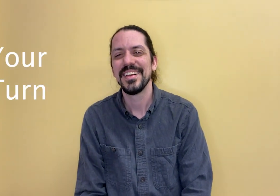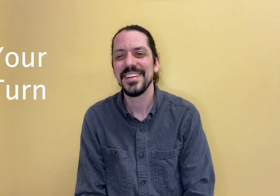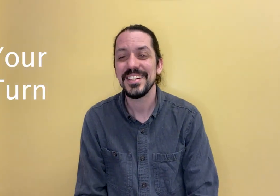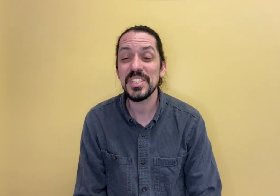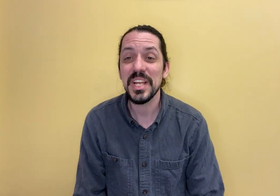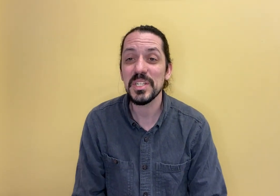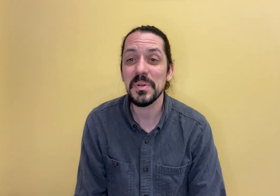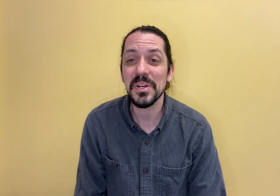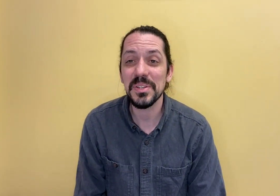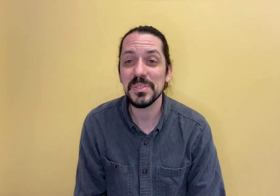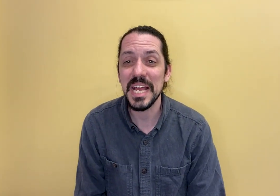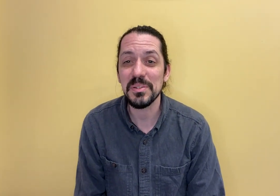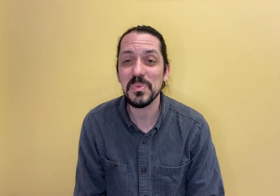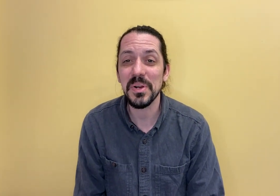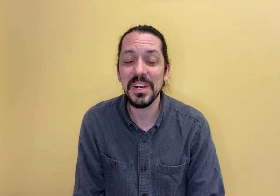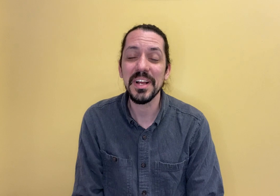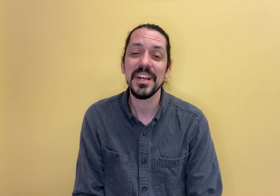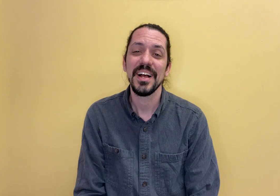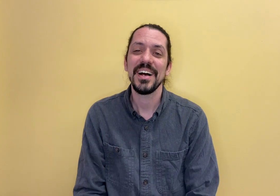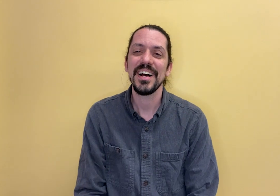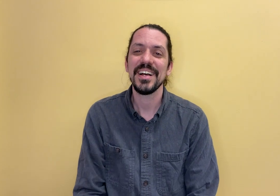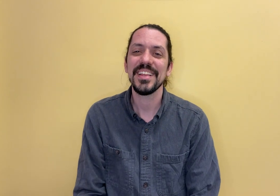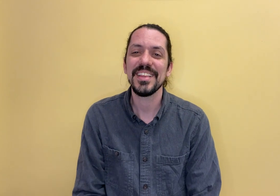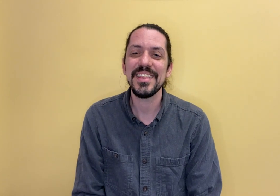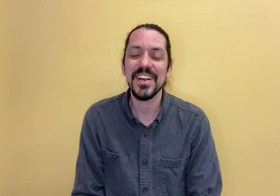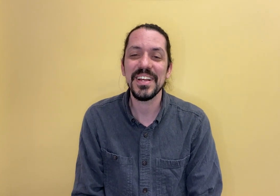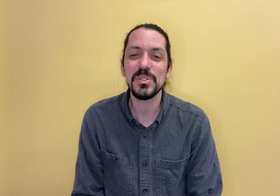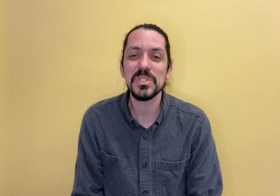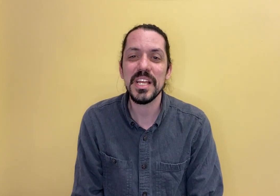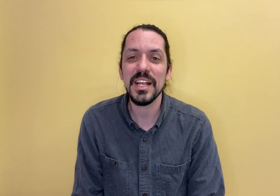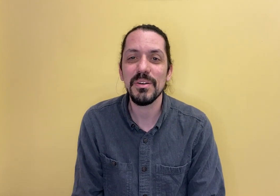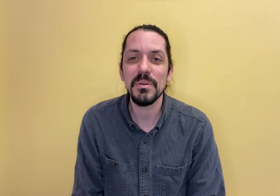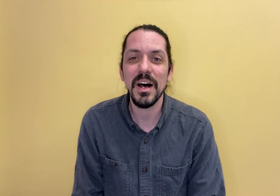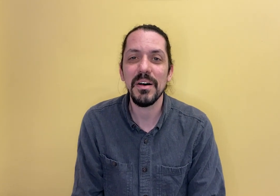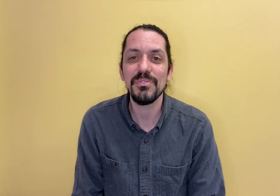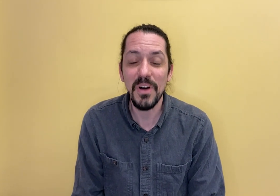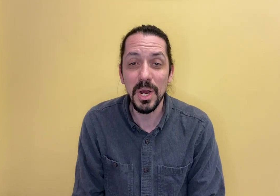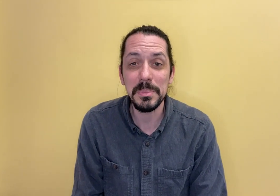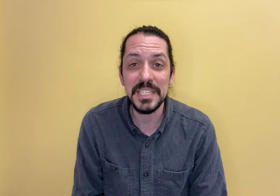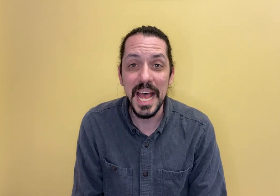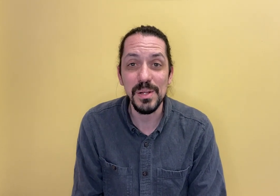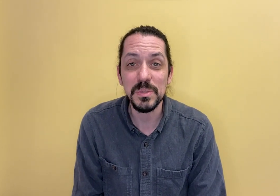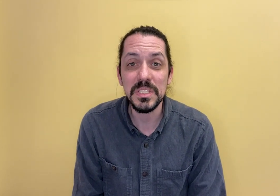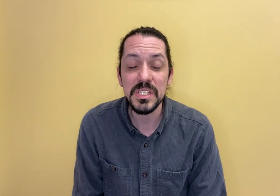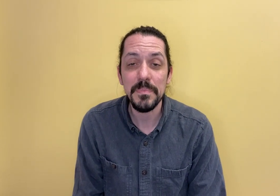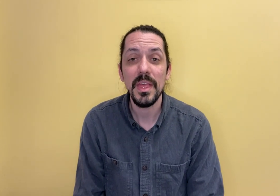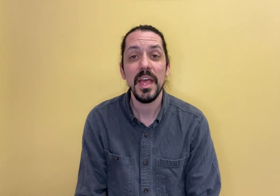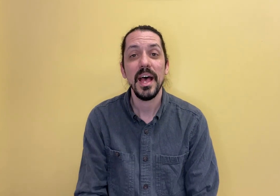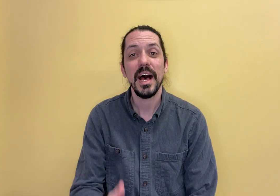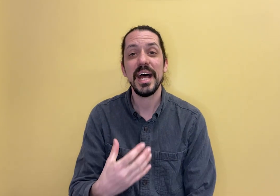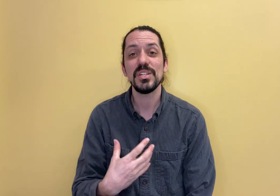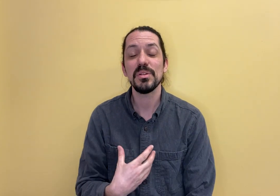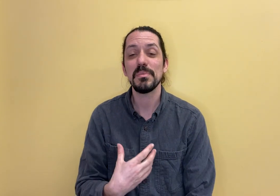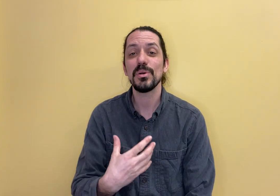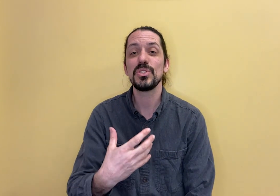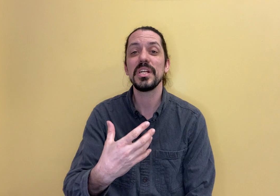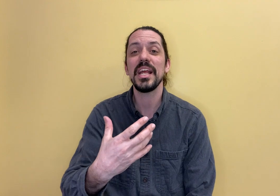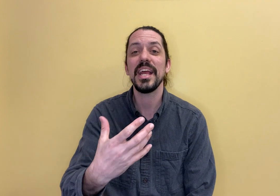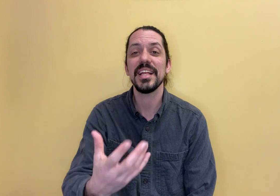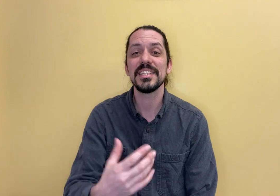Did you catch what all those sounds were? They're interesting farm sounds. I do the motion and the